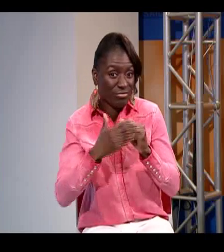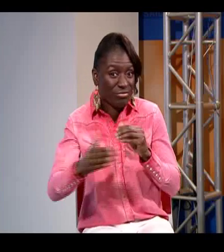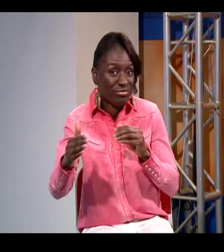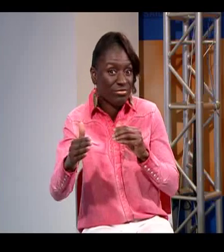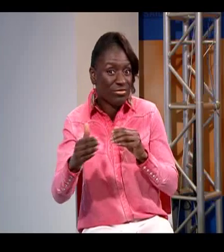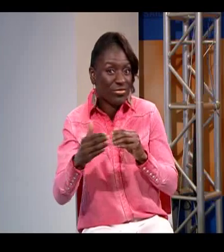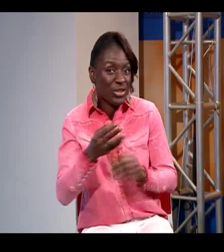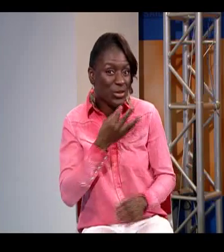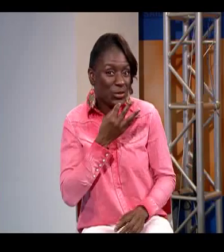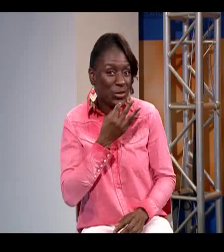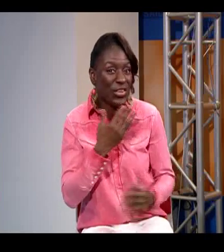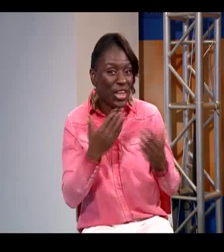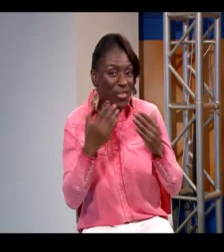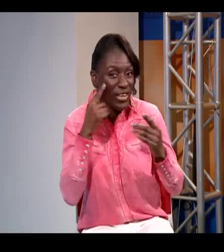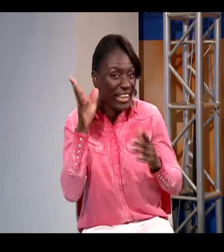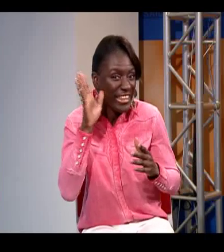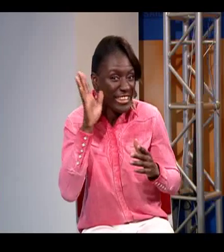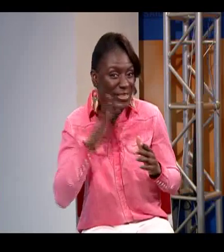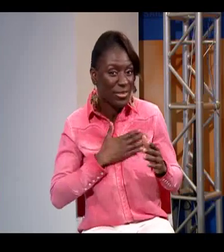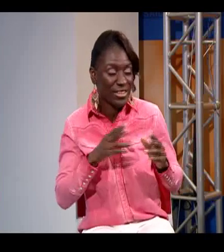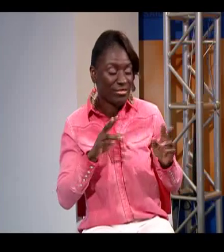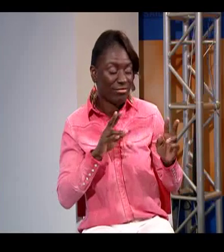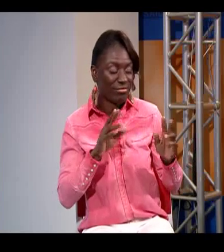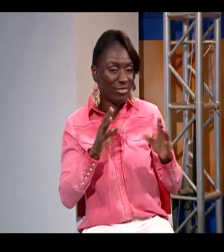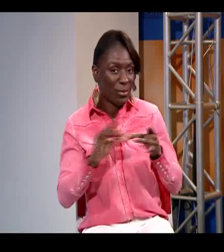back soon with more to come thanks for listening everyone thank you